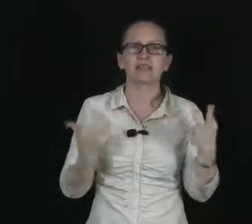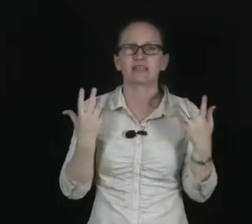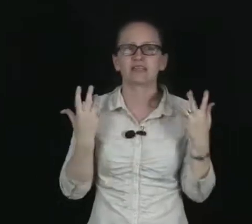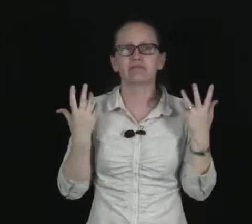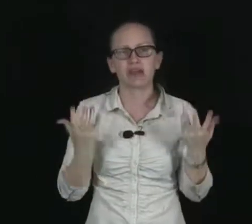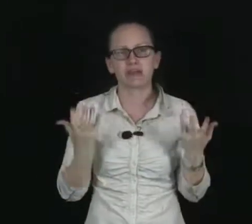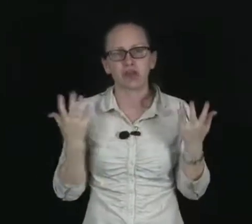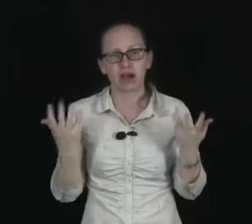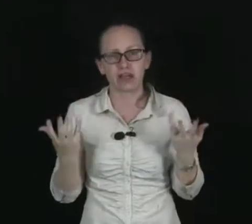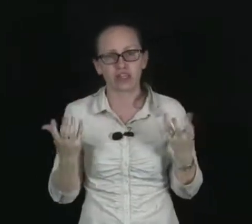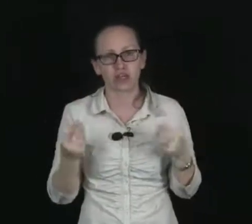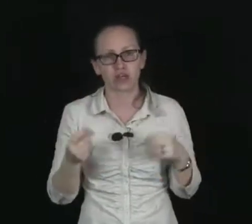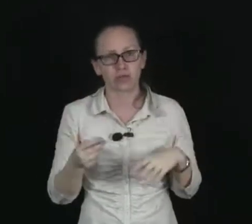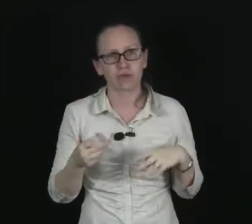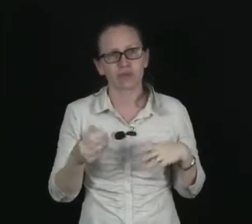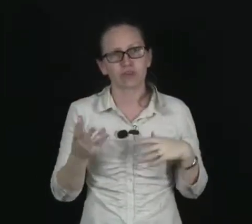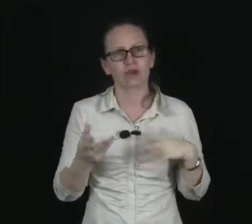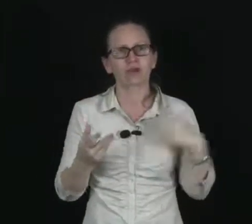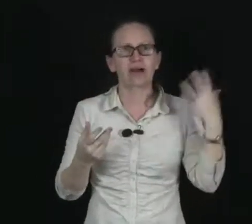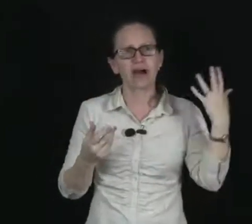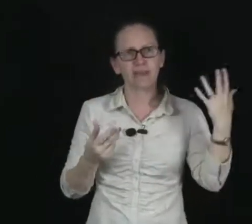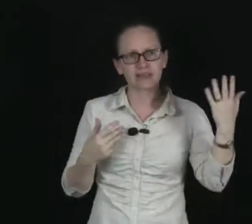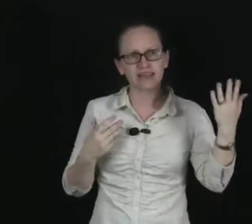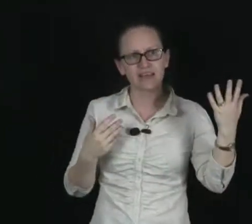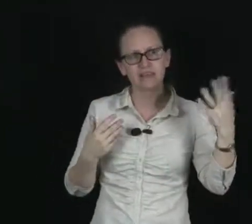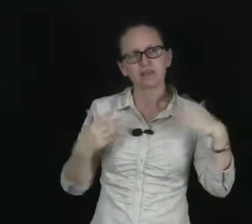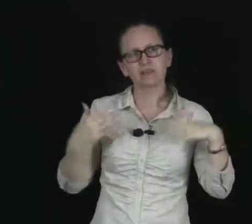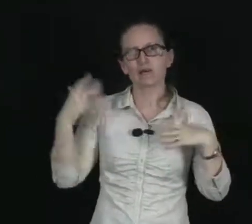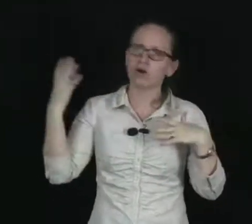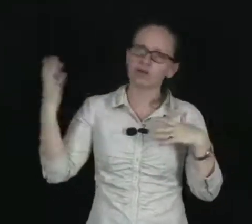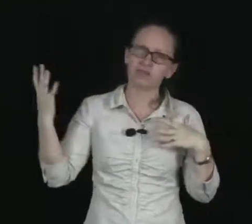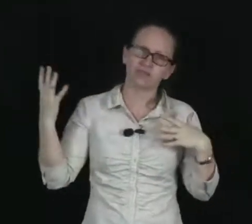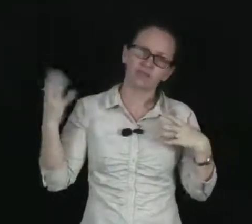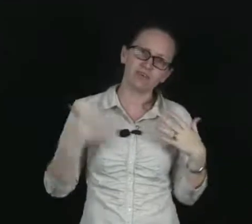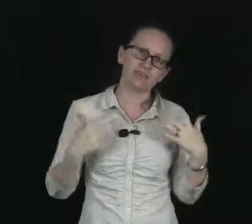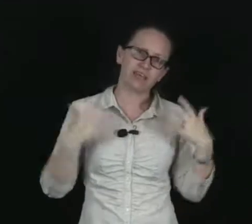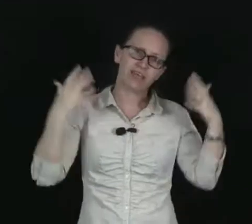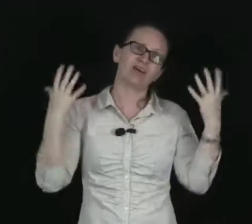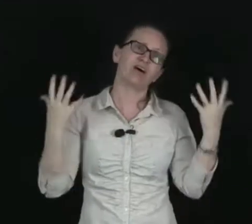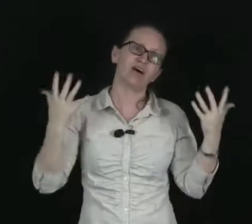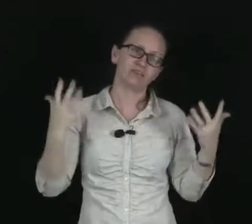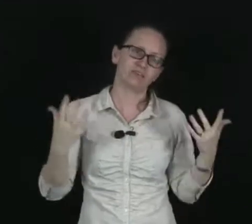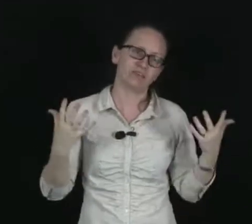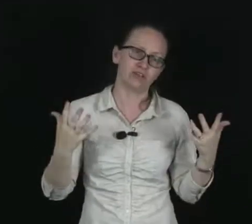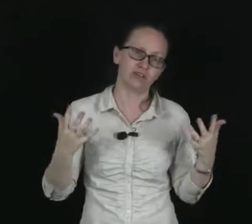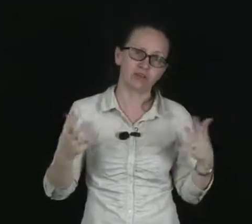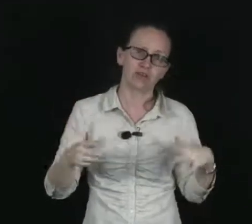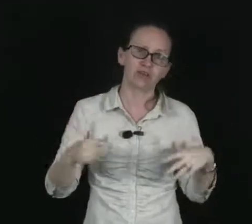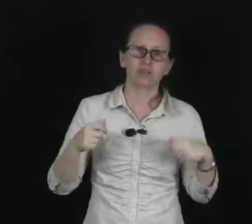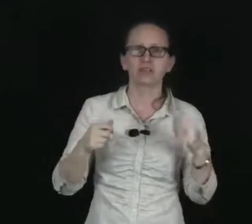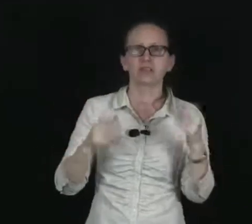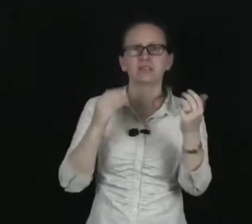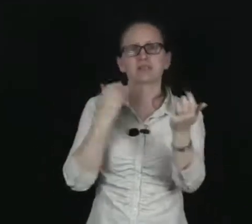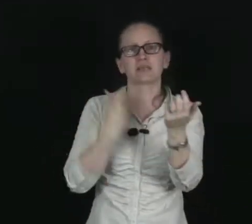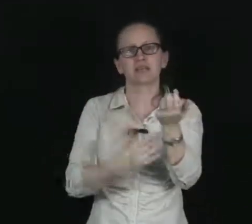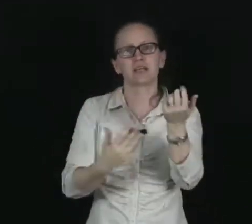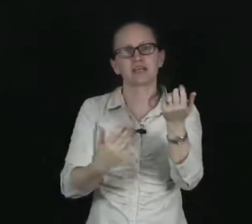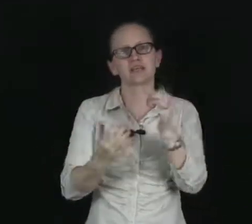with a radioisotope. So carbon-11 or oxygen-15 are often used. So this is injected